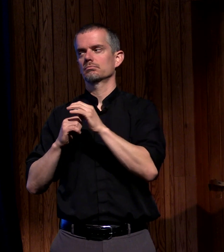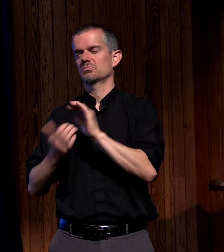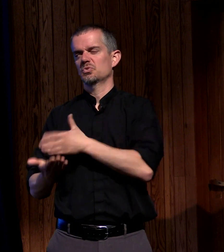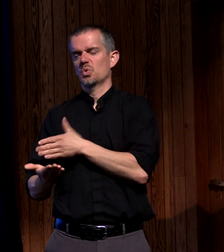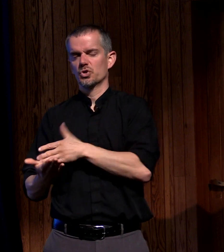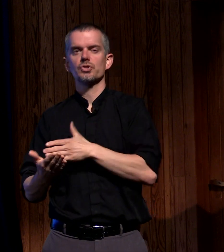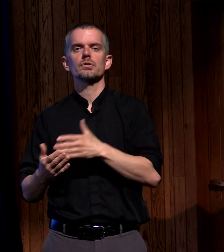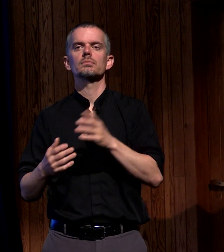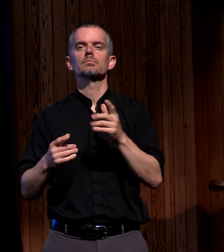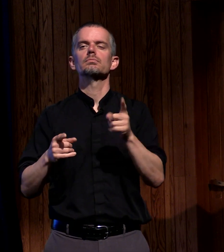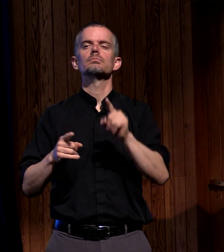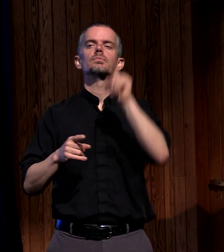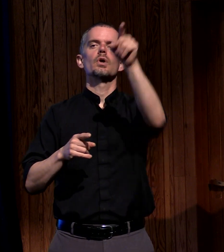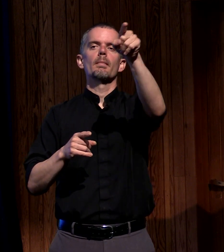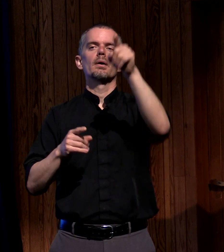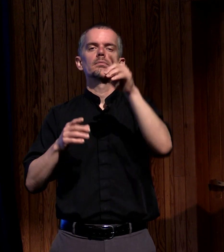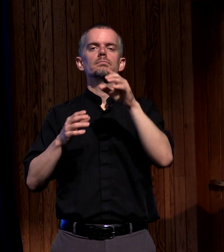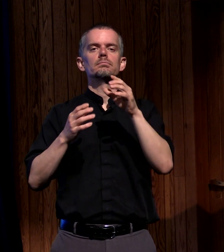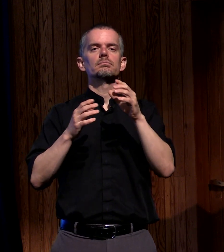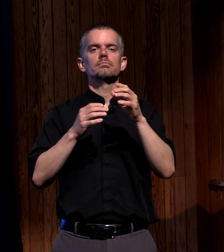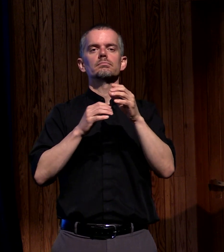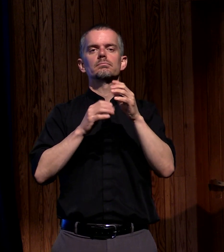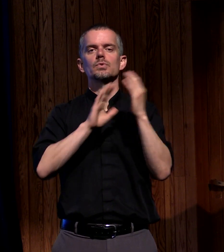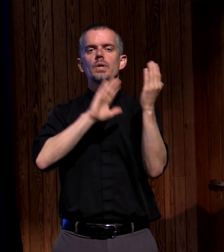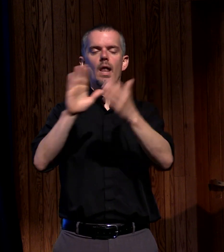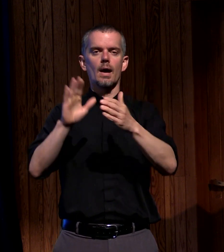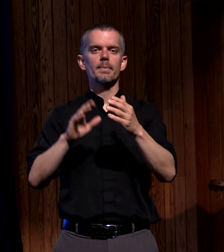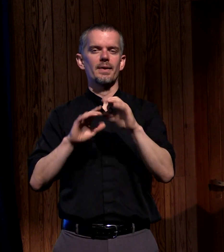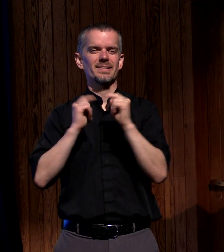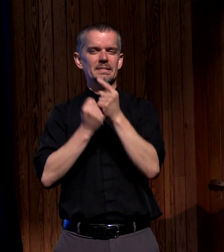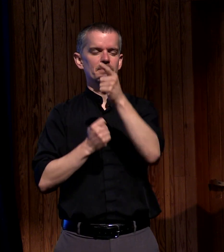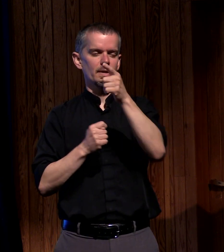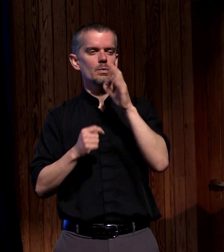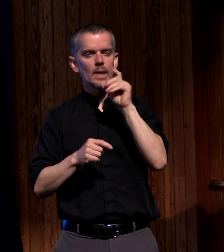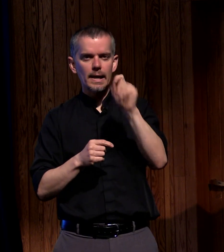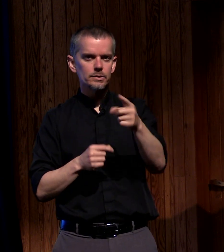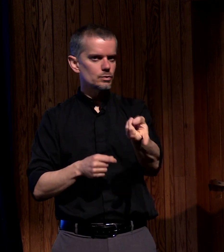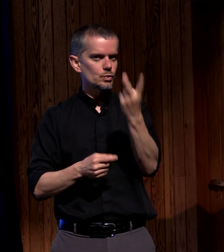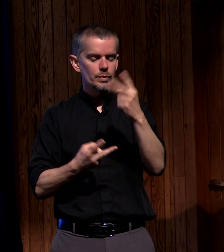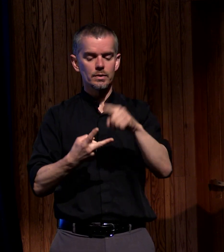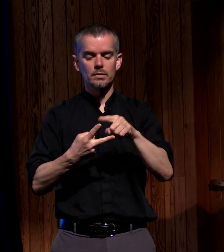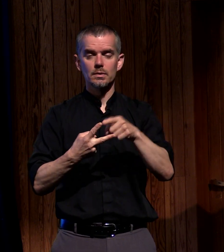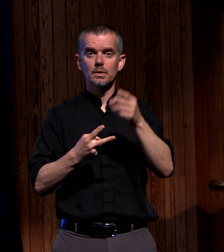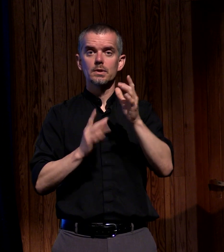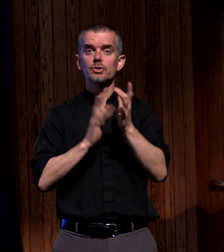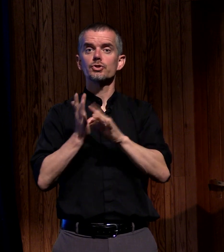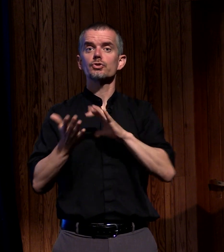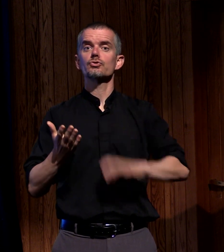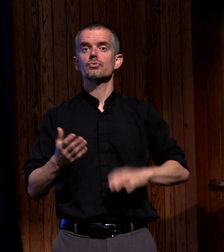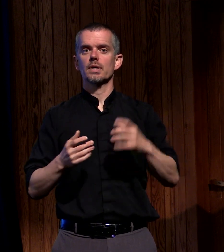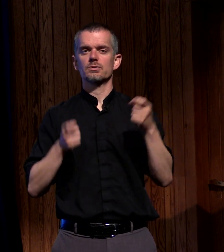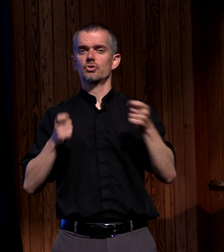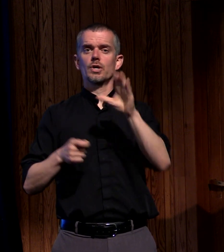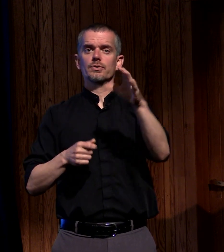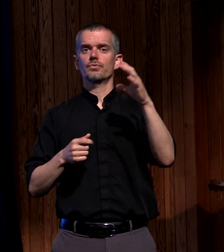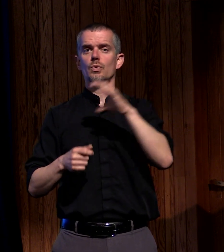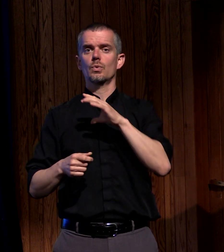teams there they're going to ask you two questions is Jesus Christ in charge of your life is he your king your lord your savior and if so